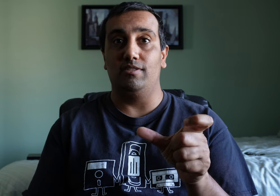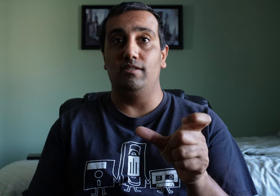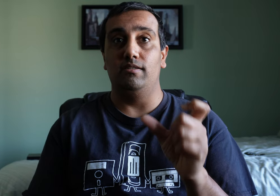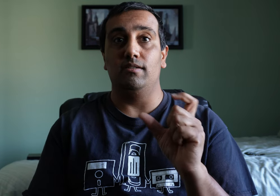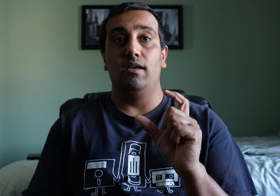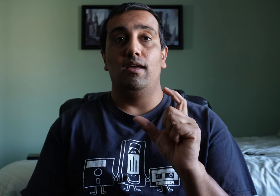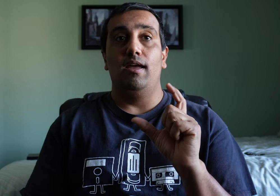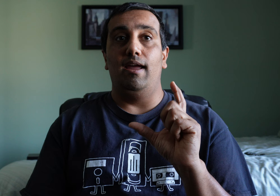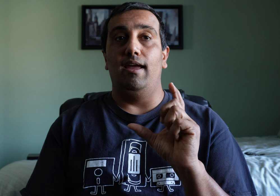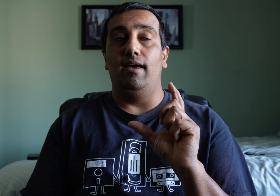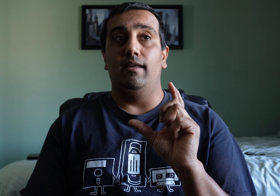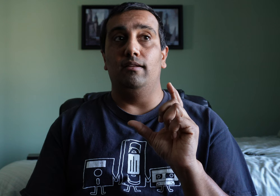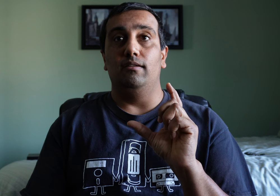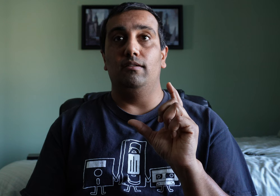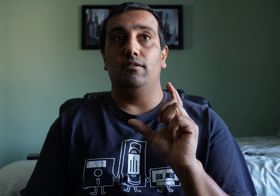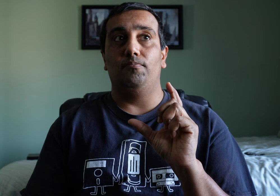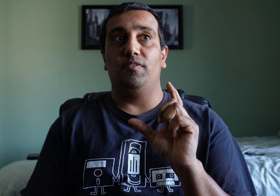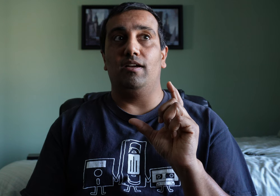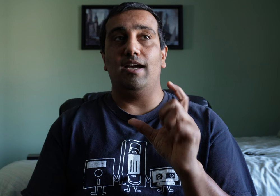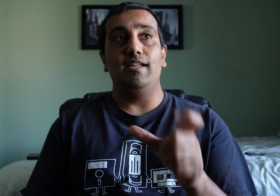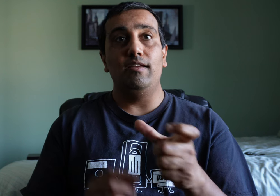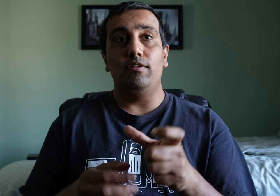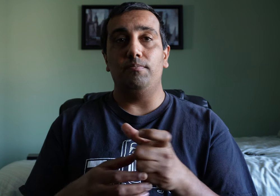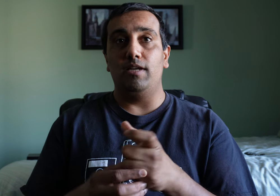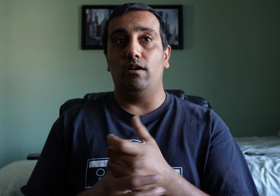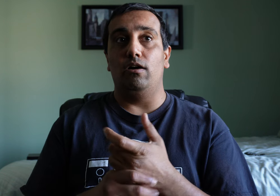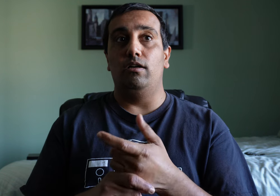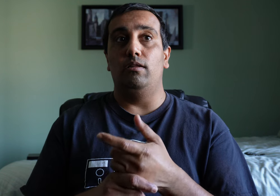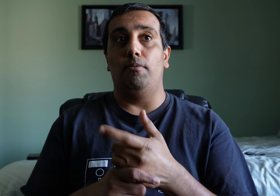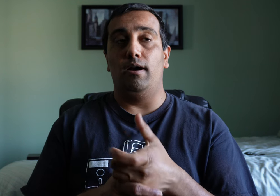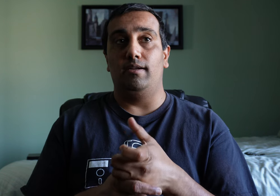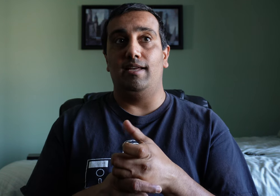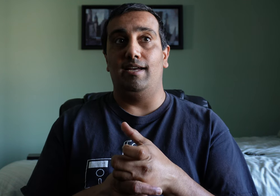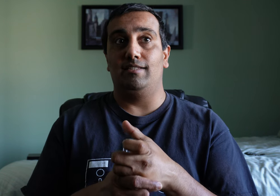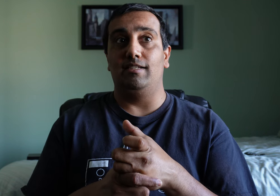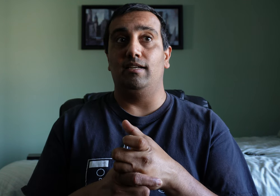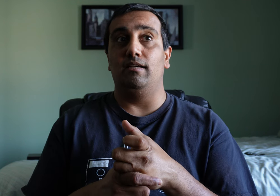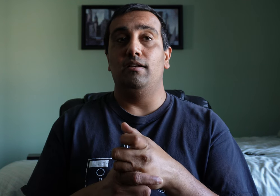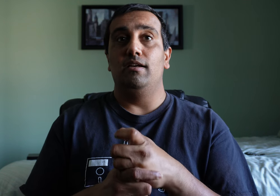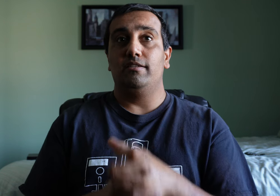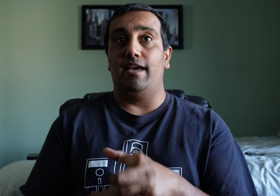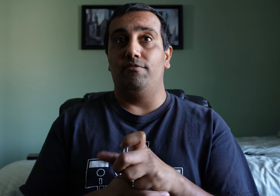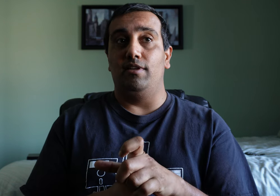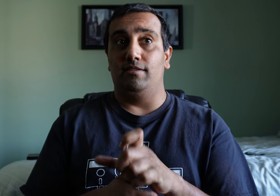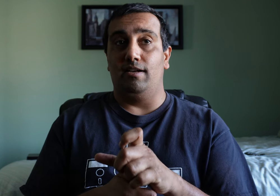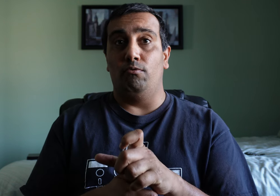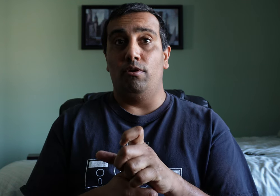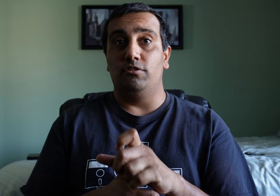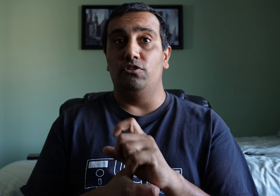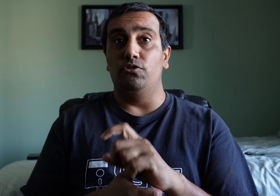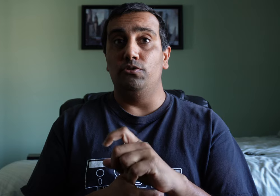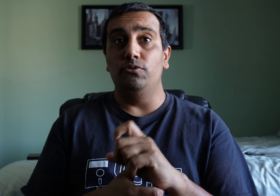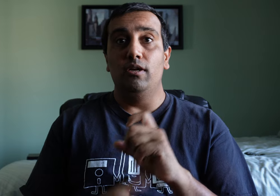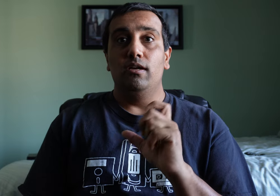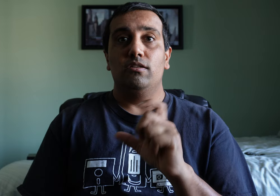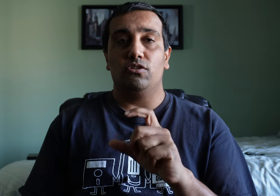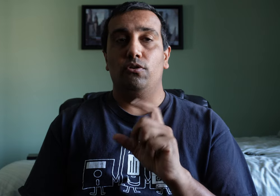is, and kind of give an update on the podcasting side of things that I want to do. So